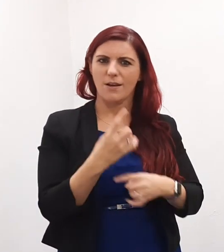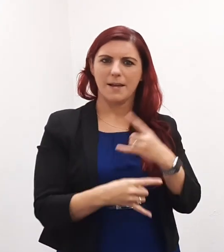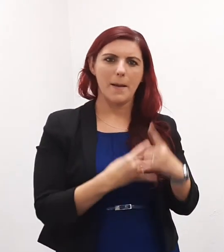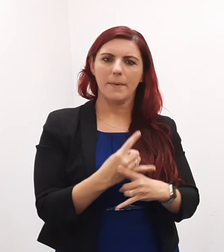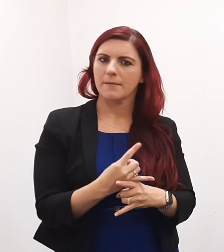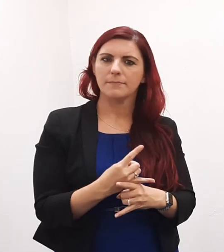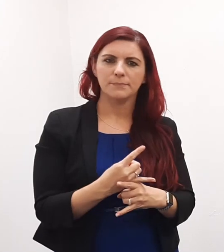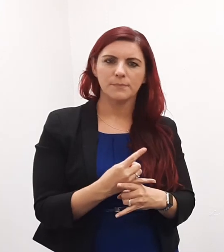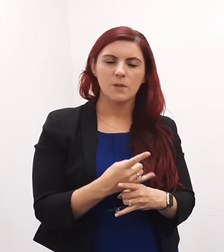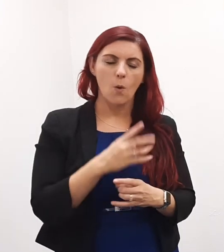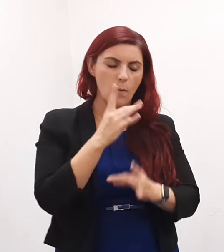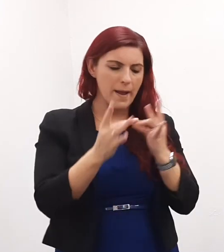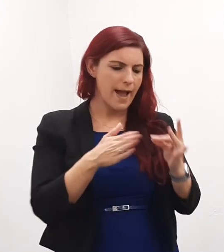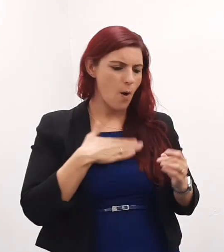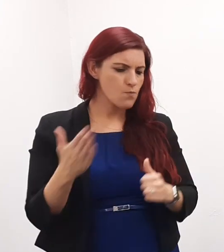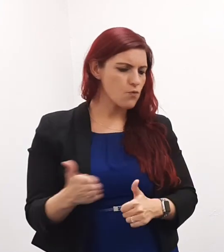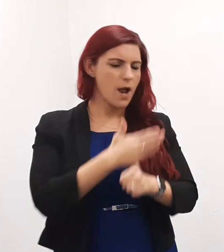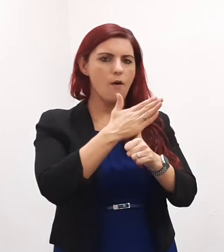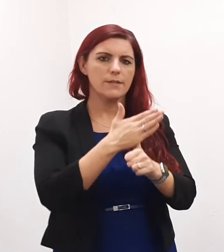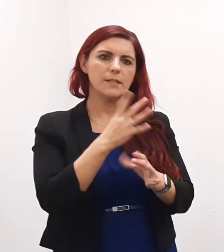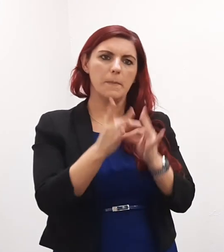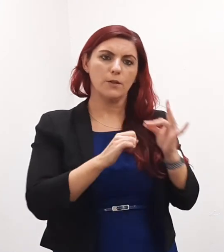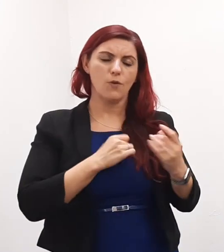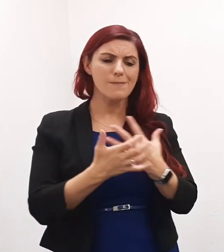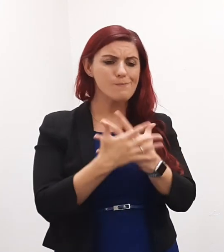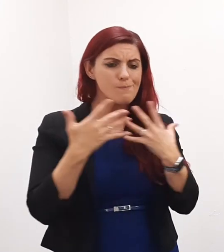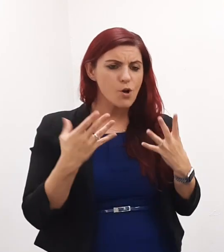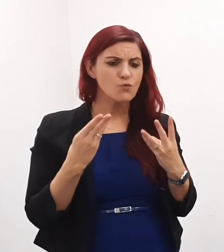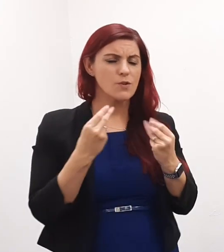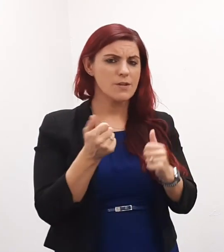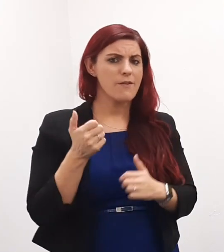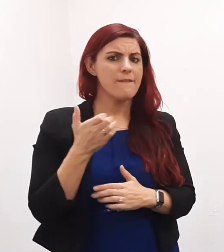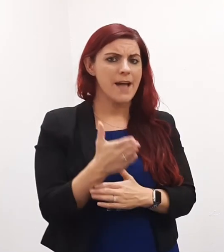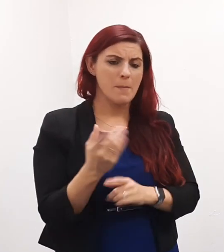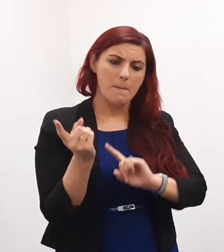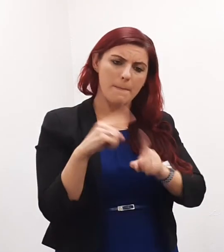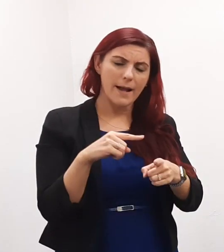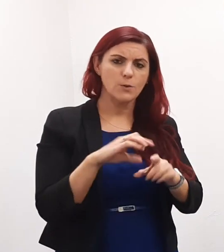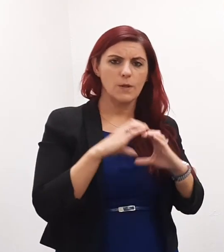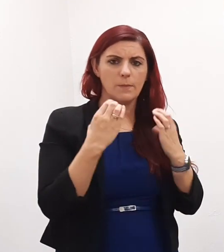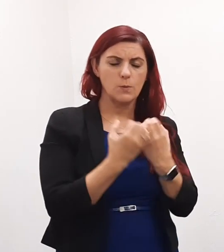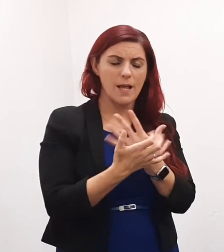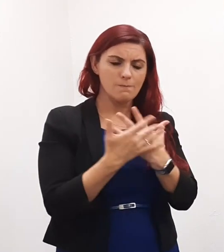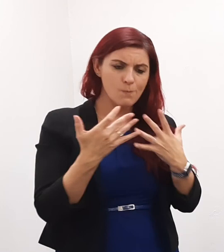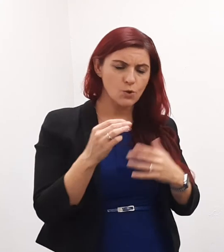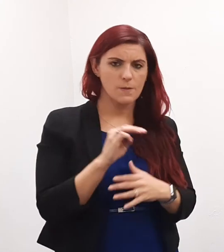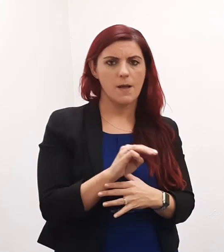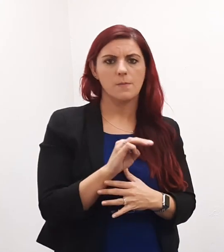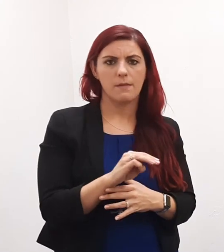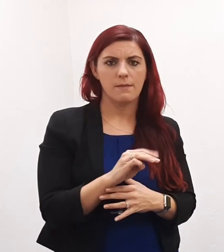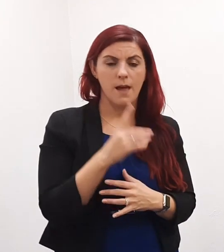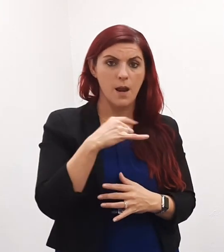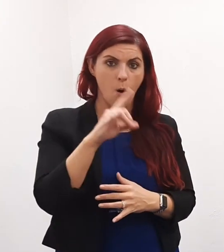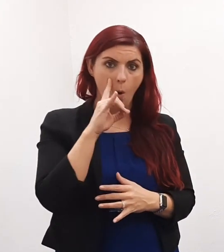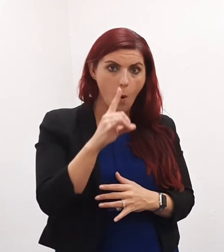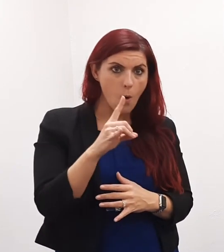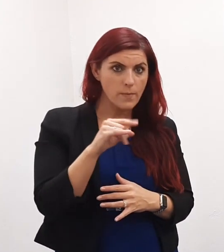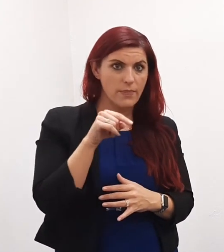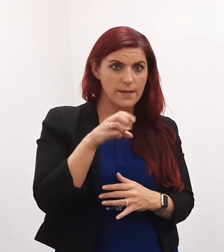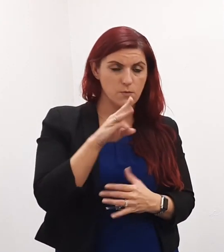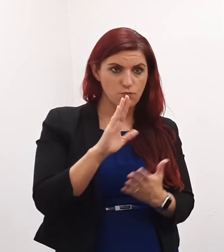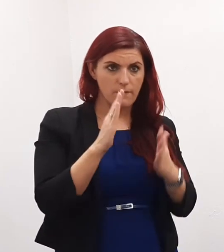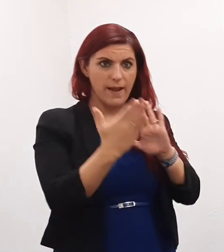We have made it our priority to put as much of the resources available to us back into the community as much as possible and I hope that this is